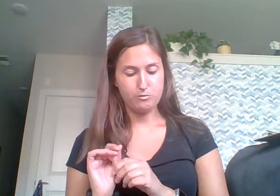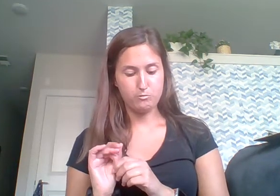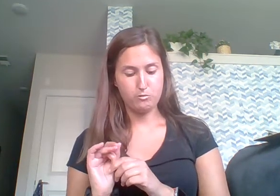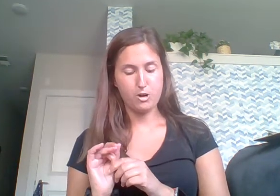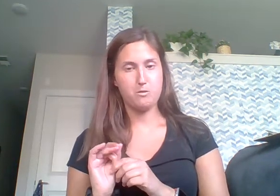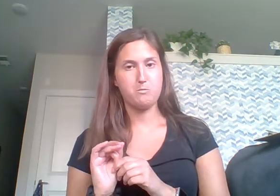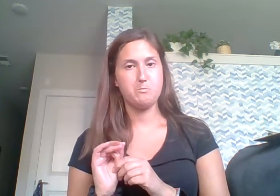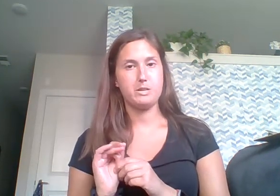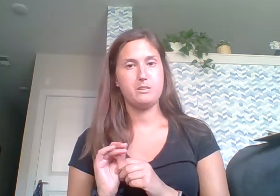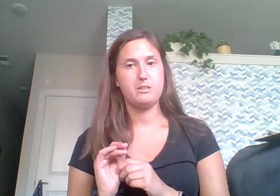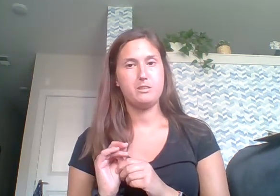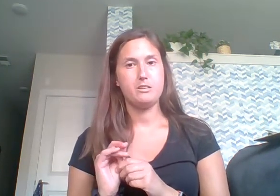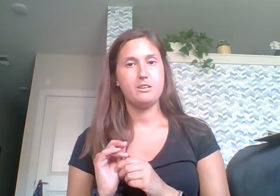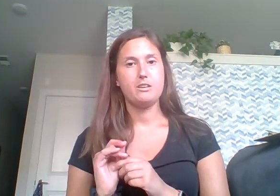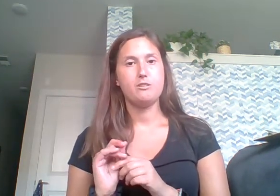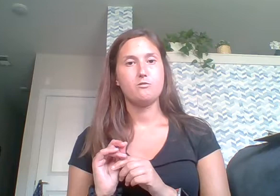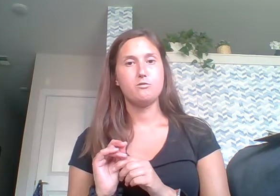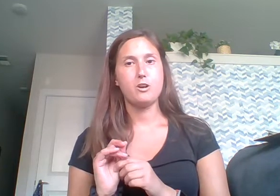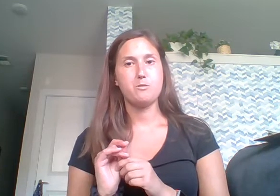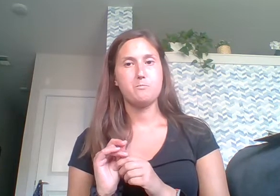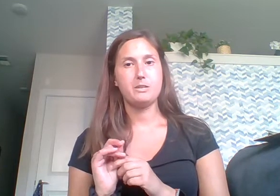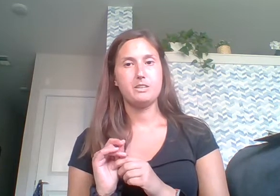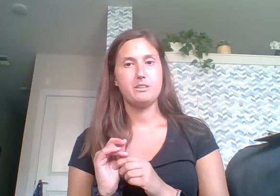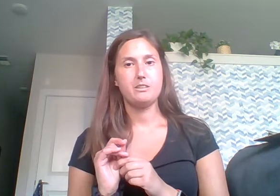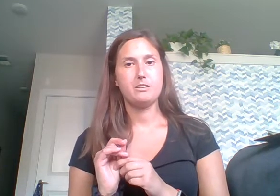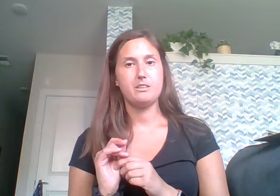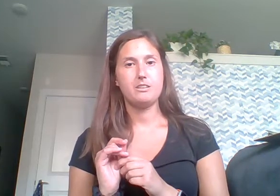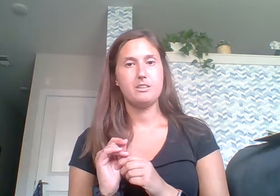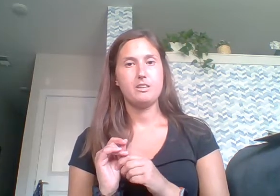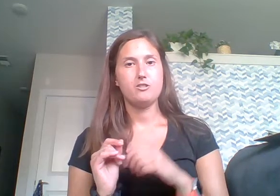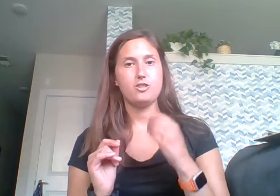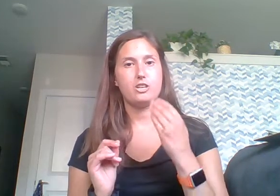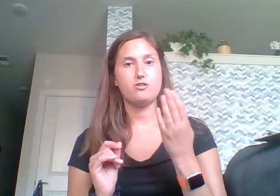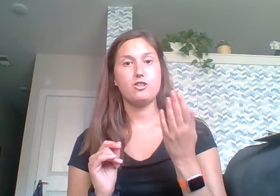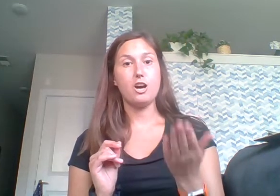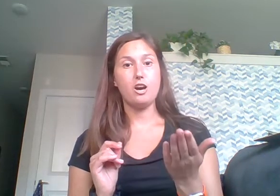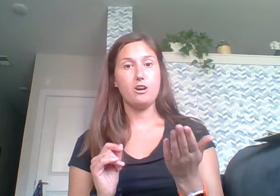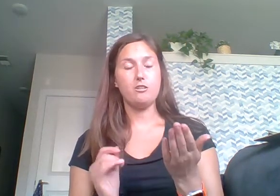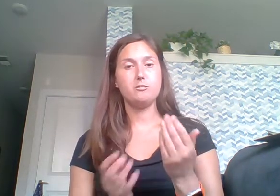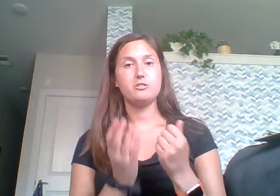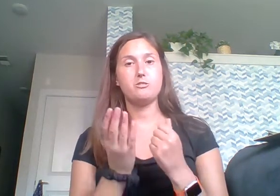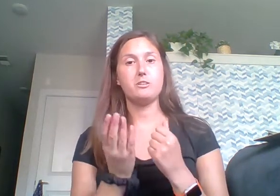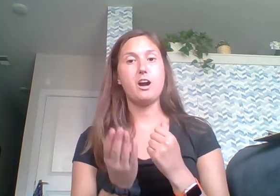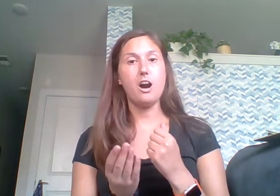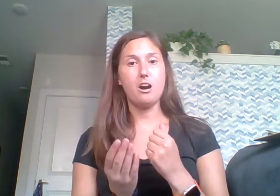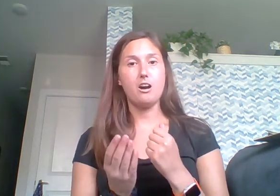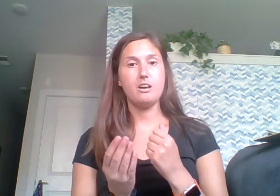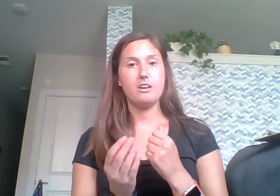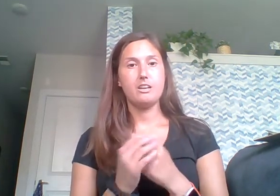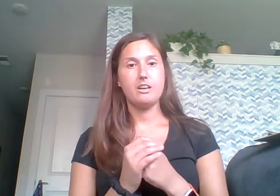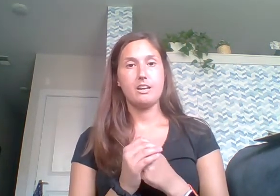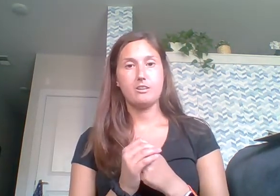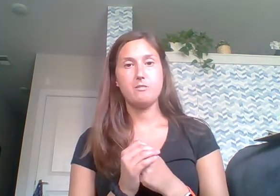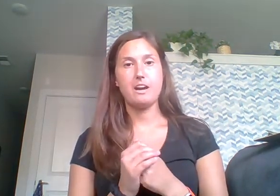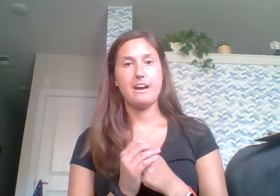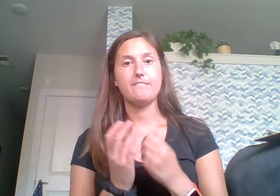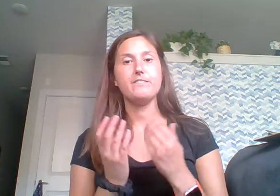robe. Robe. Change the o to an ah, and you have